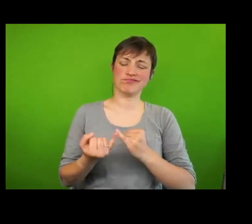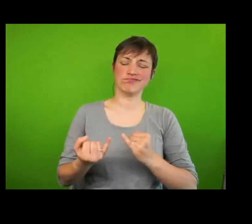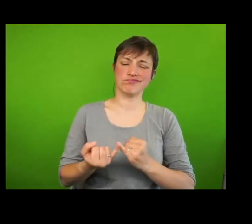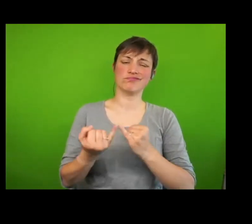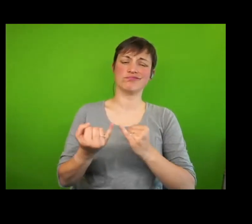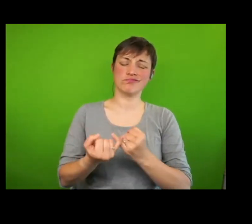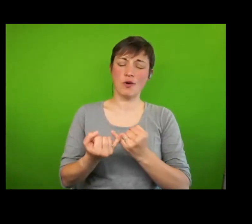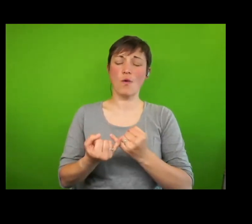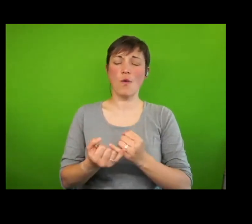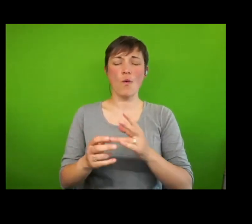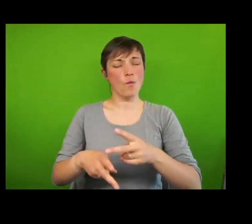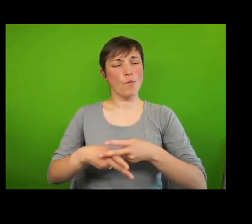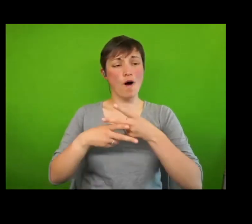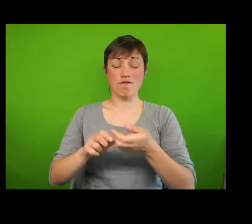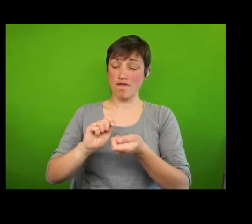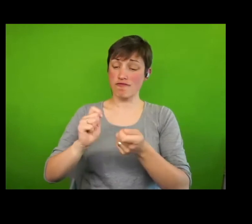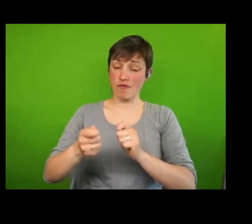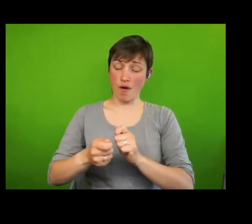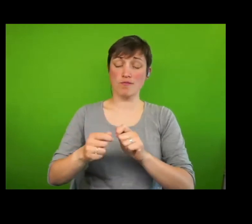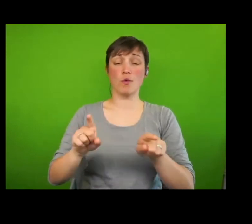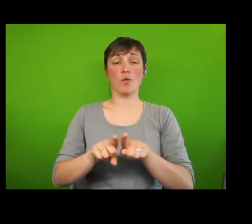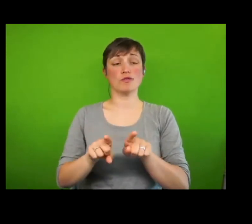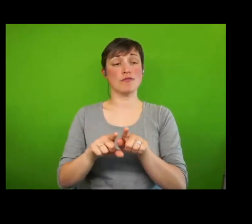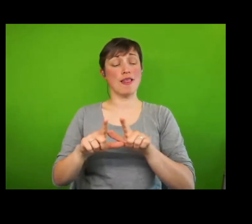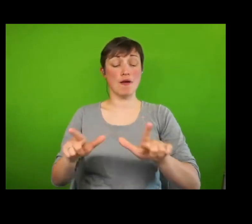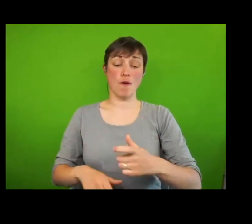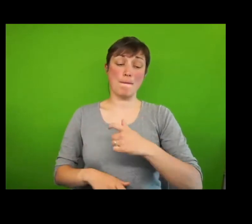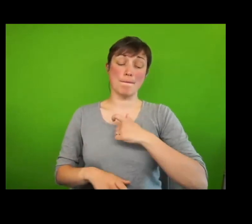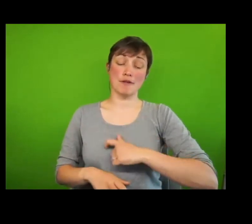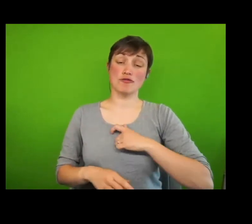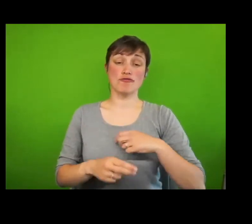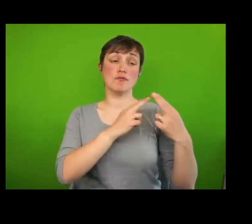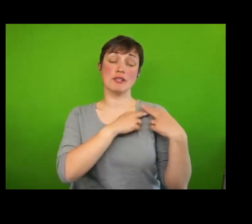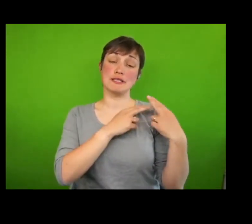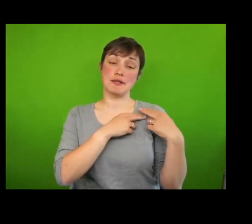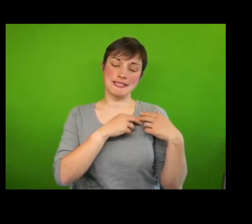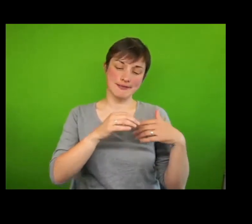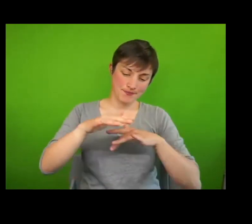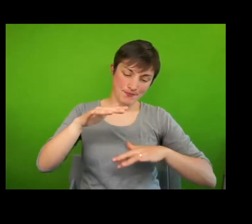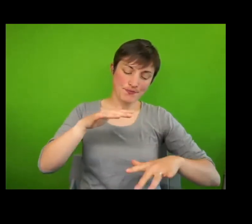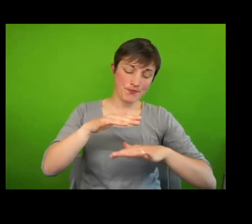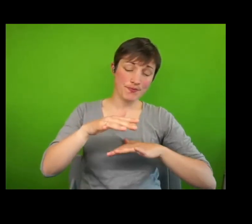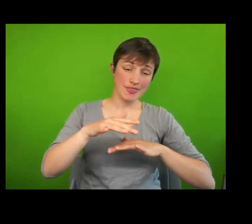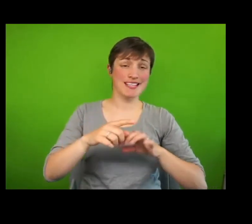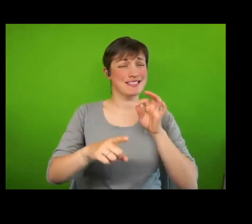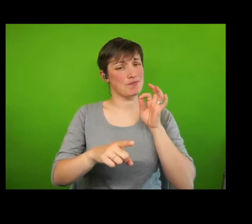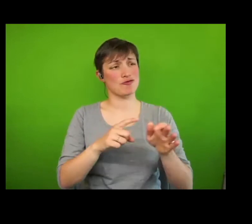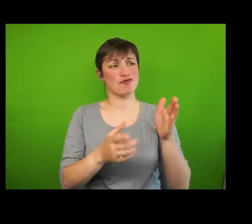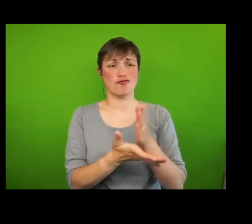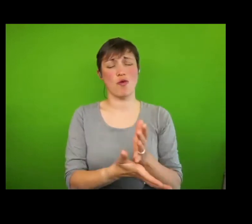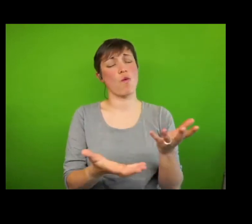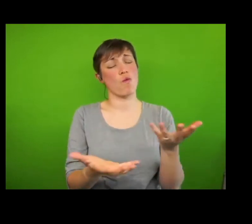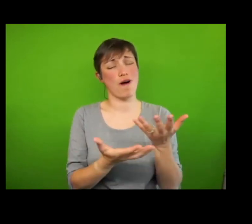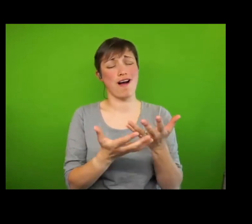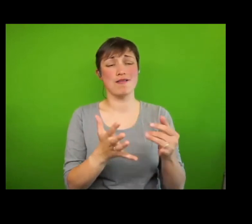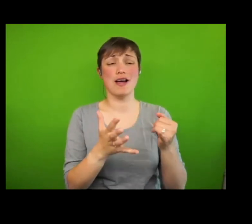and the language of personal responsibility that underpins it. This is especially true in the US, where one